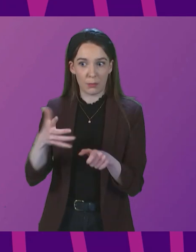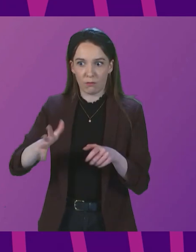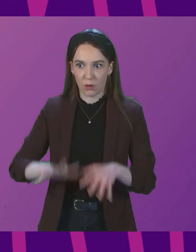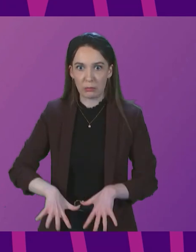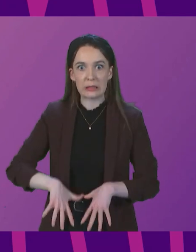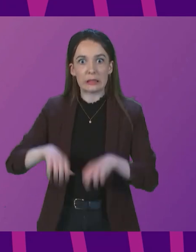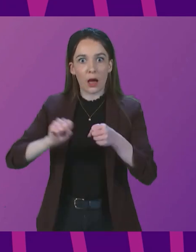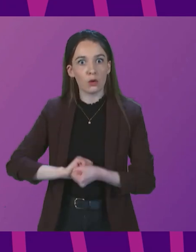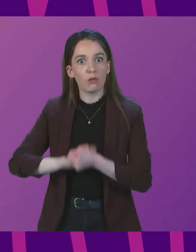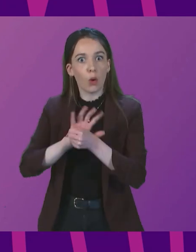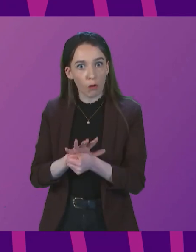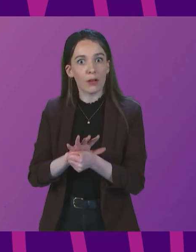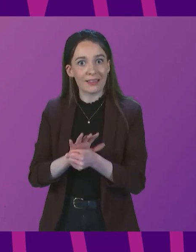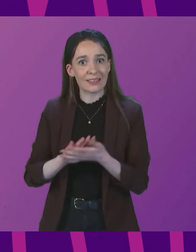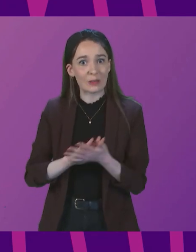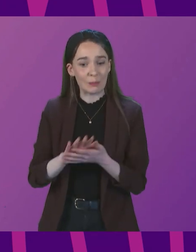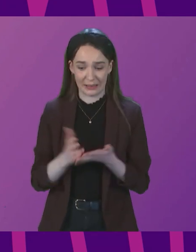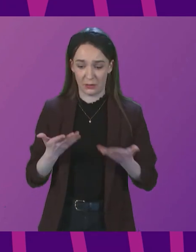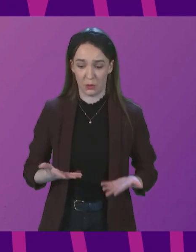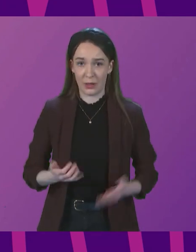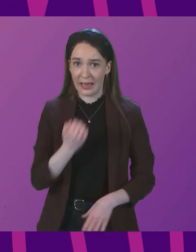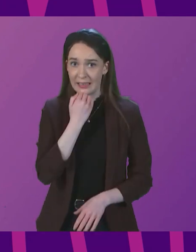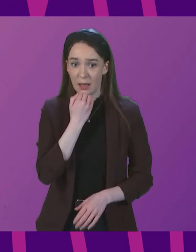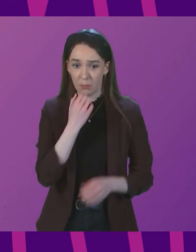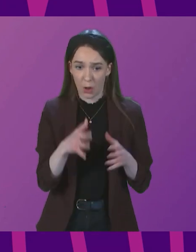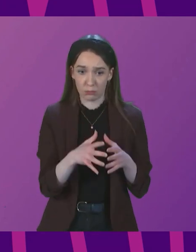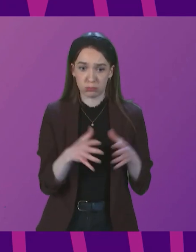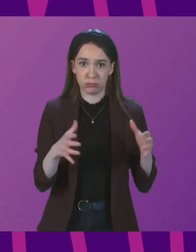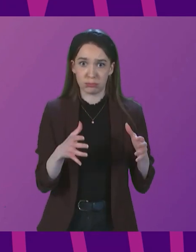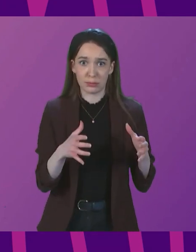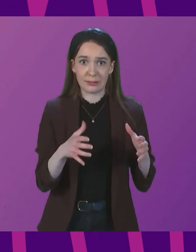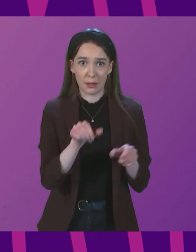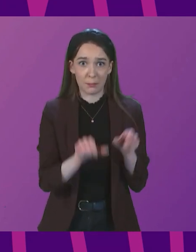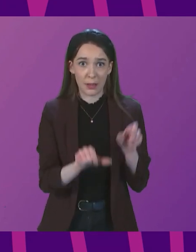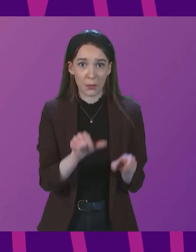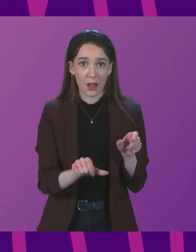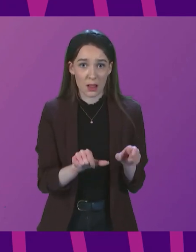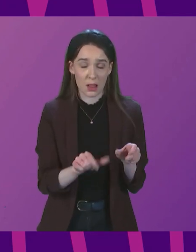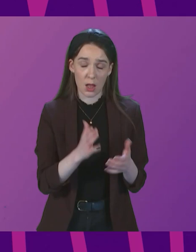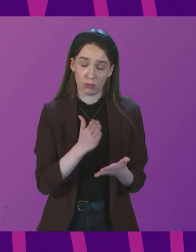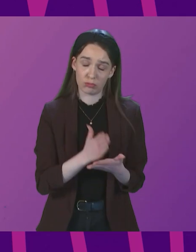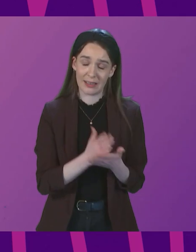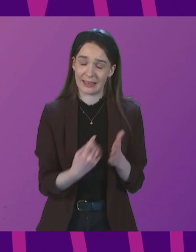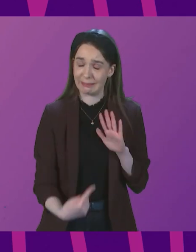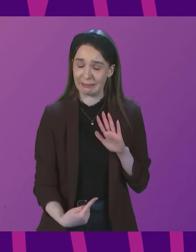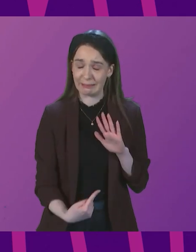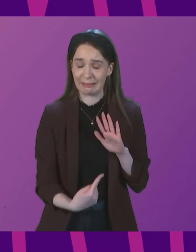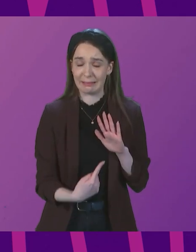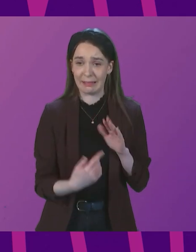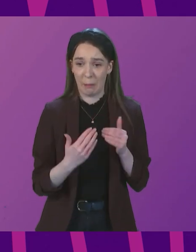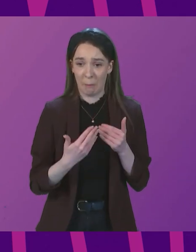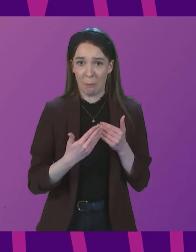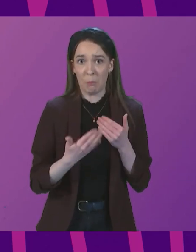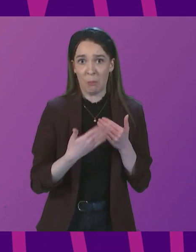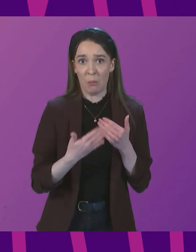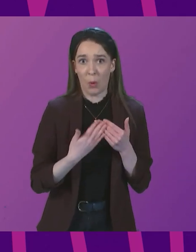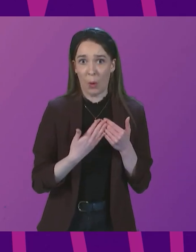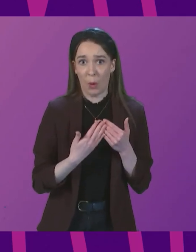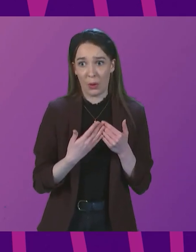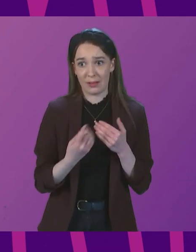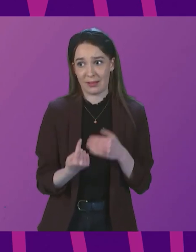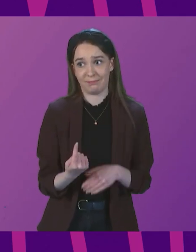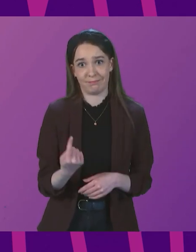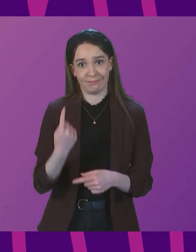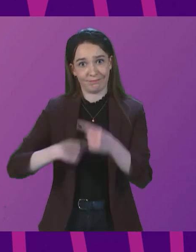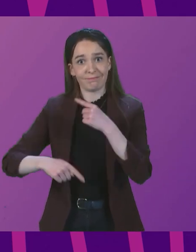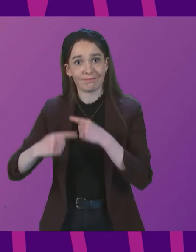the pandemic. So today's number is still exceptionally high, and it is significantly above the previous peak of hospital cases,